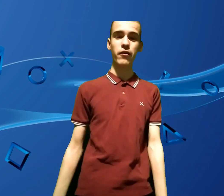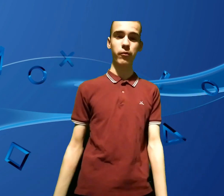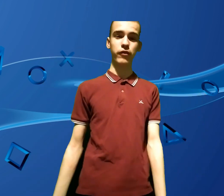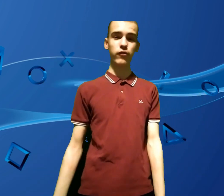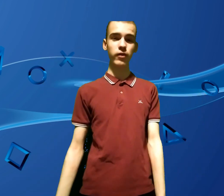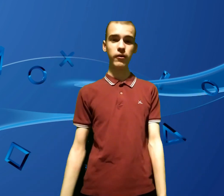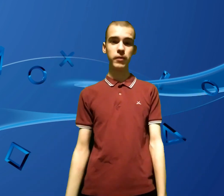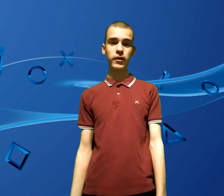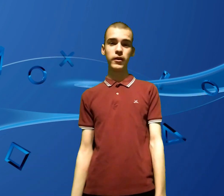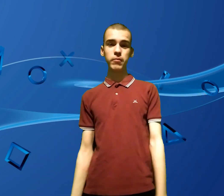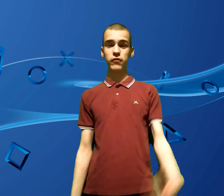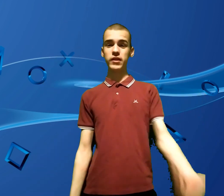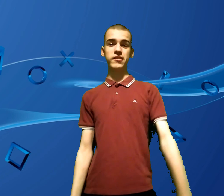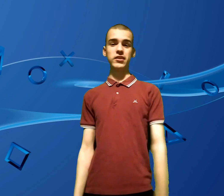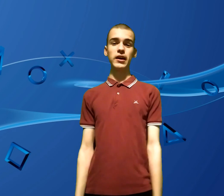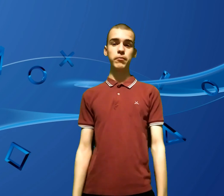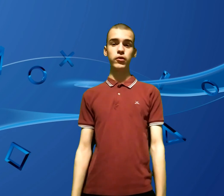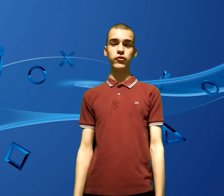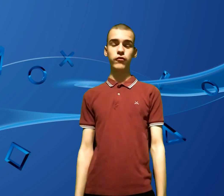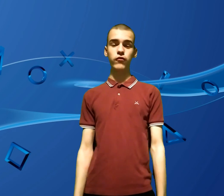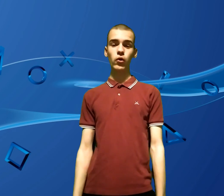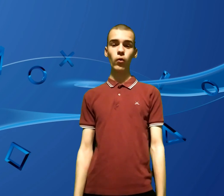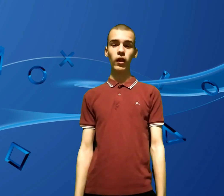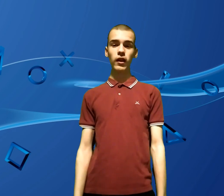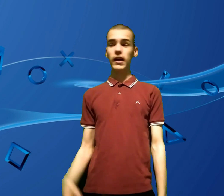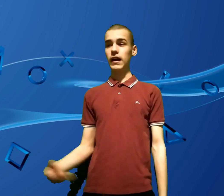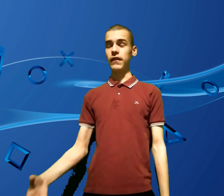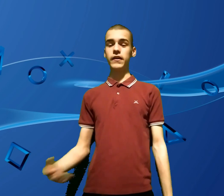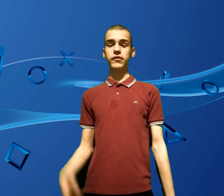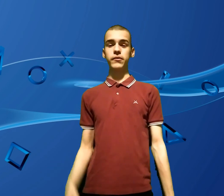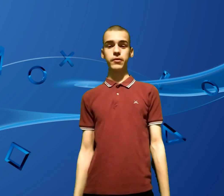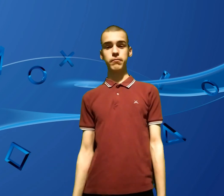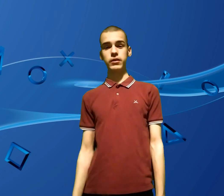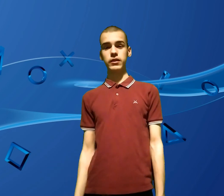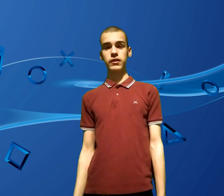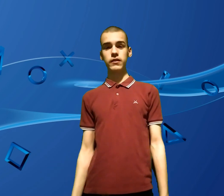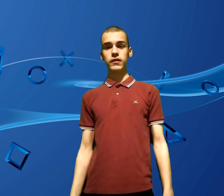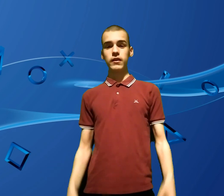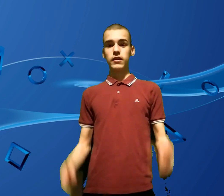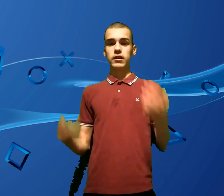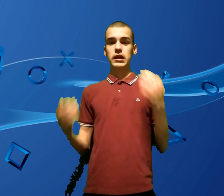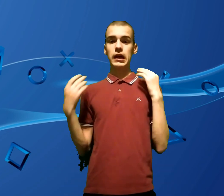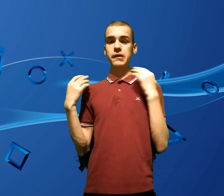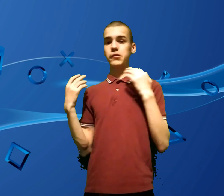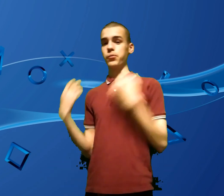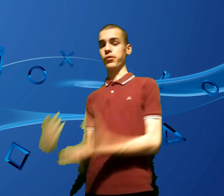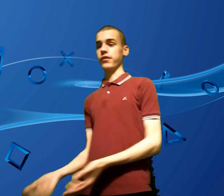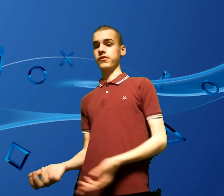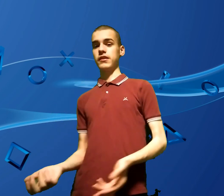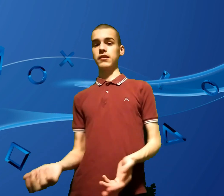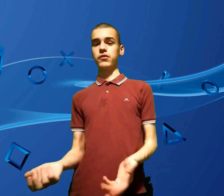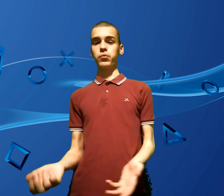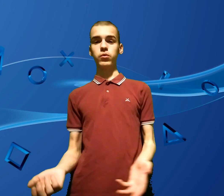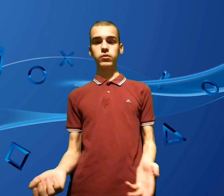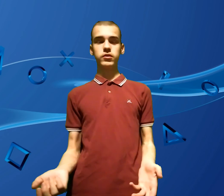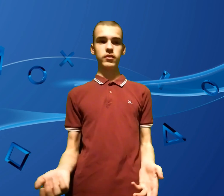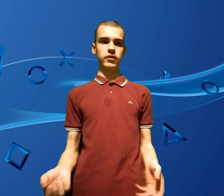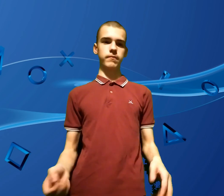him when I threw it at him. But the fact is they died because of the fall and that's how I completed it. And what they said was, like,